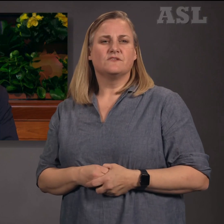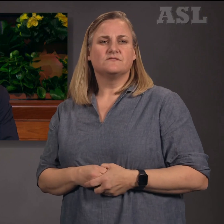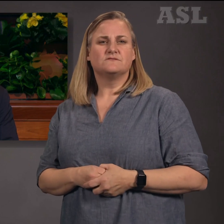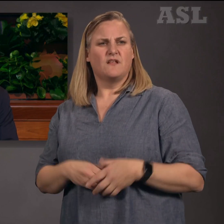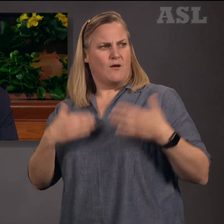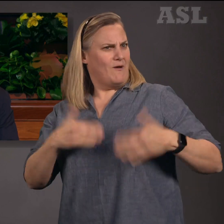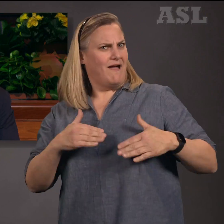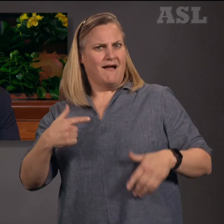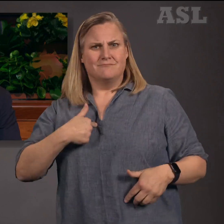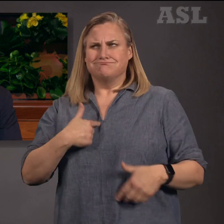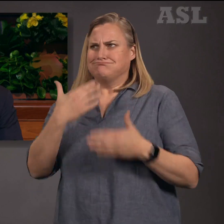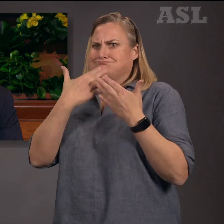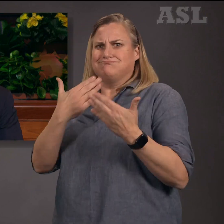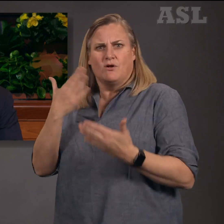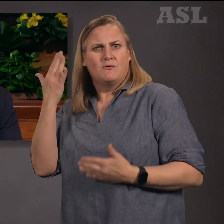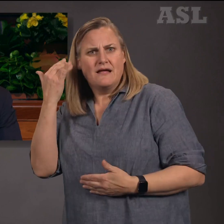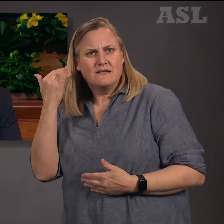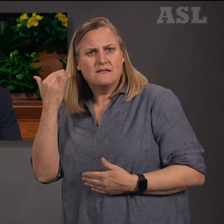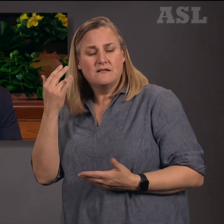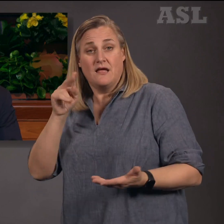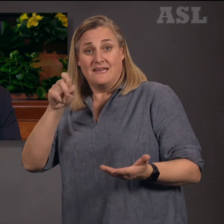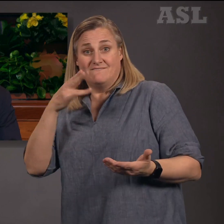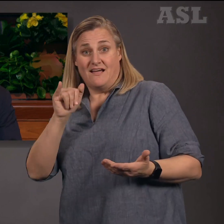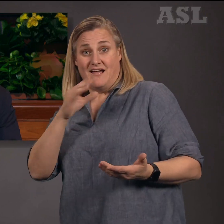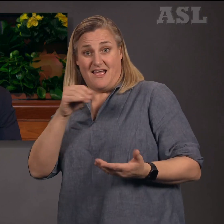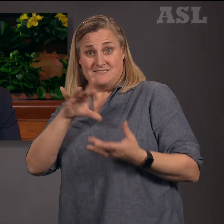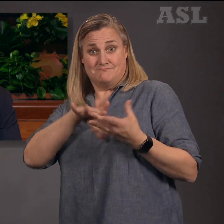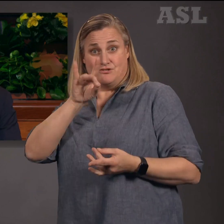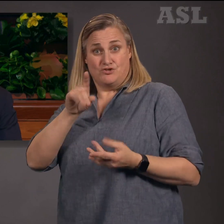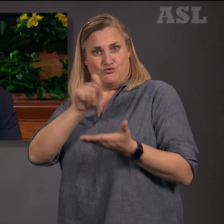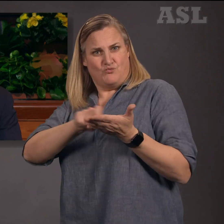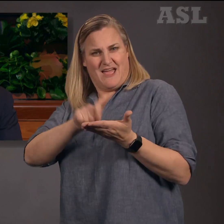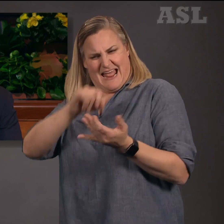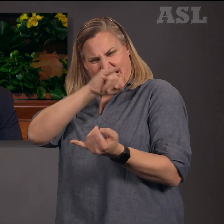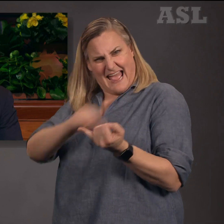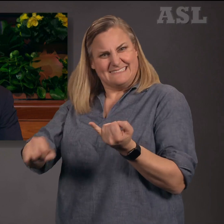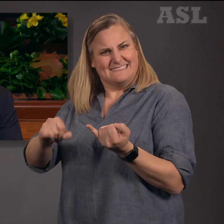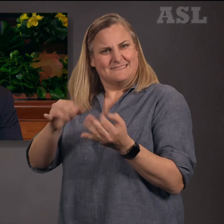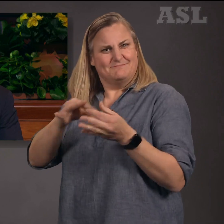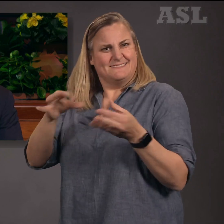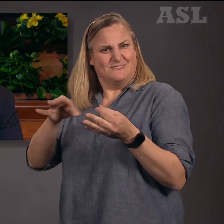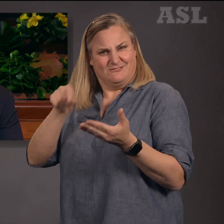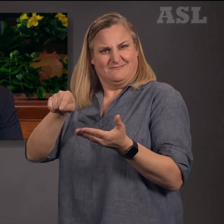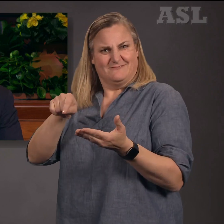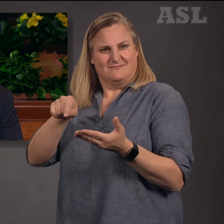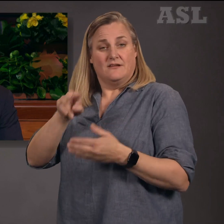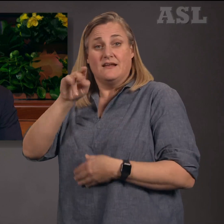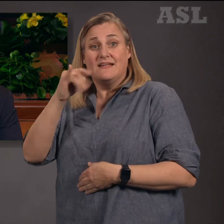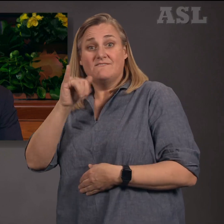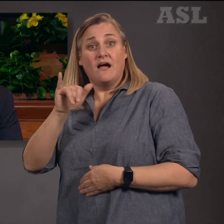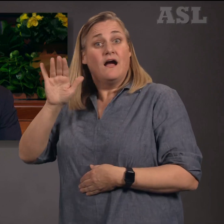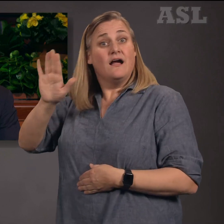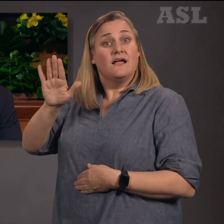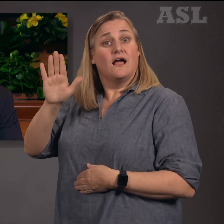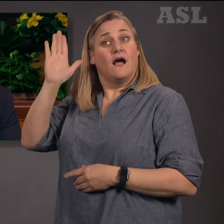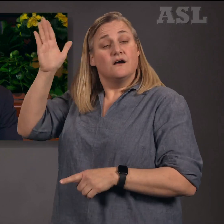eternally grateful we are for those few words and for the Spirit compelling Nephi to write them.